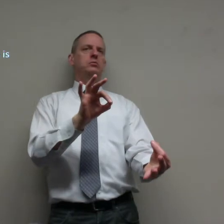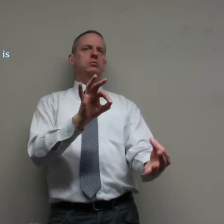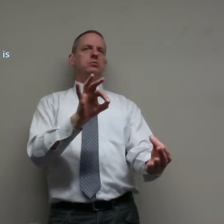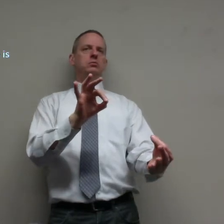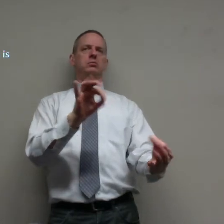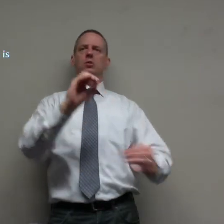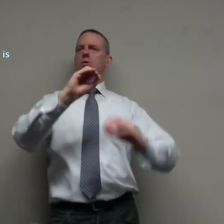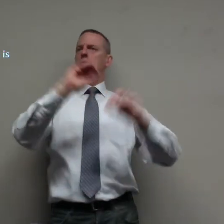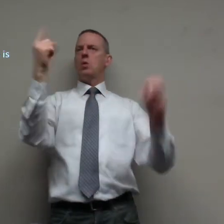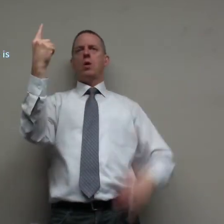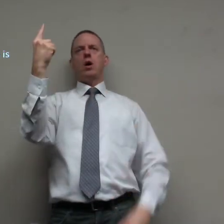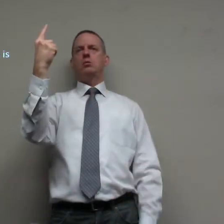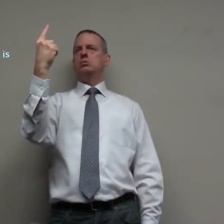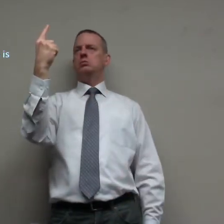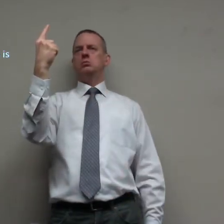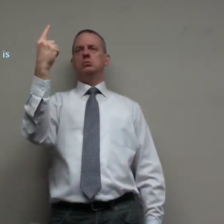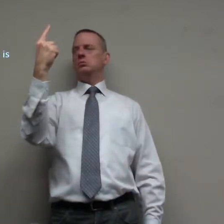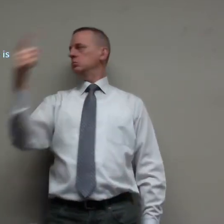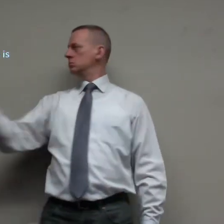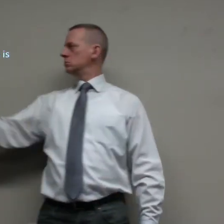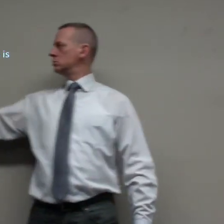no one is perfect no, not one